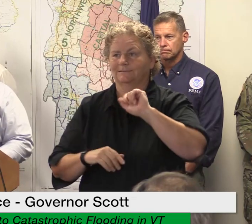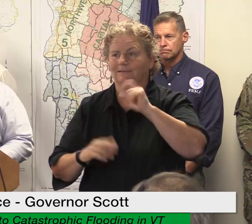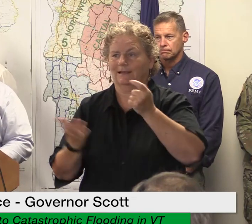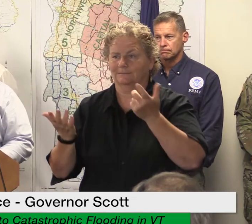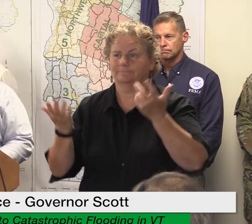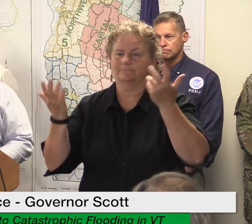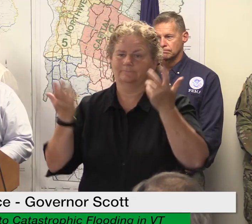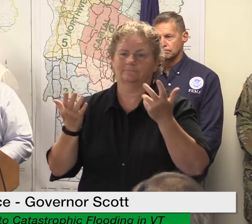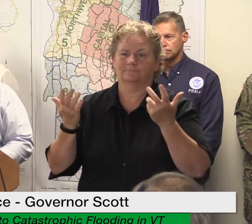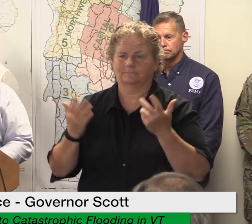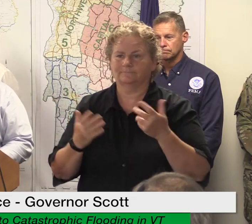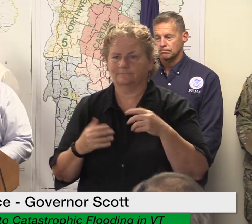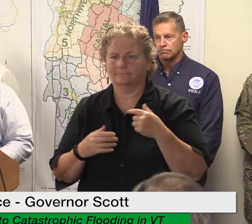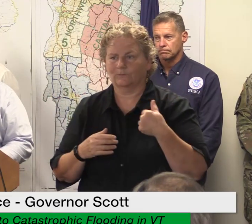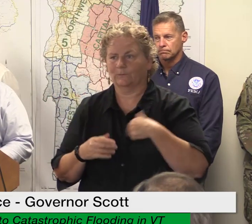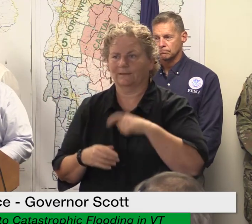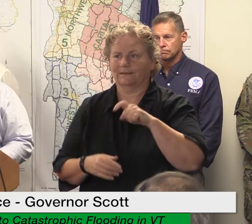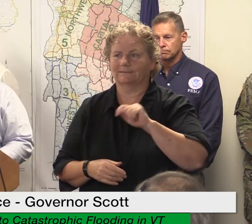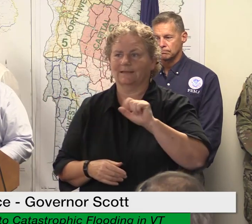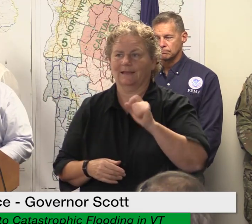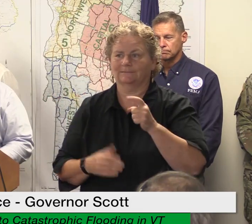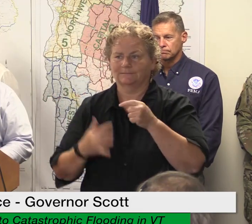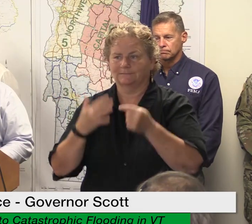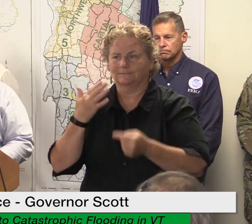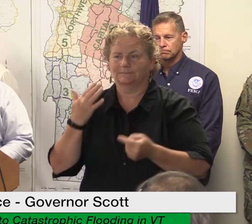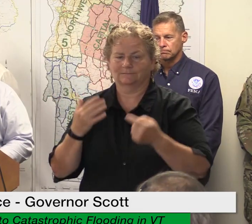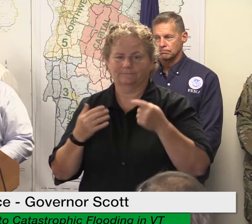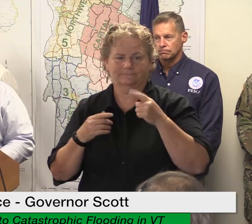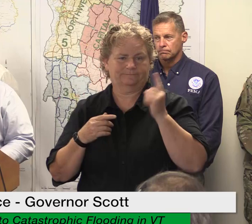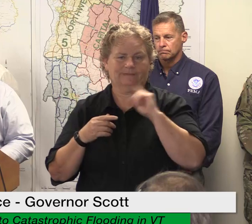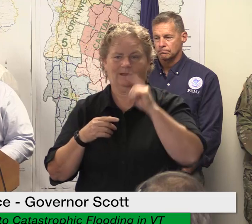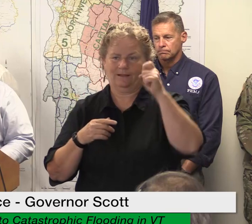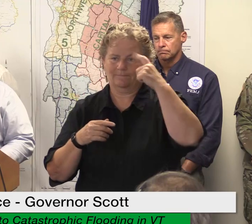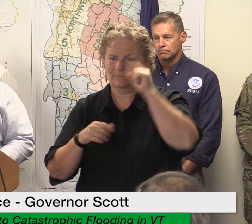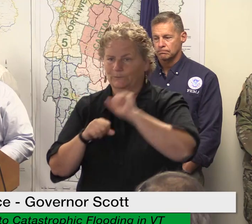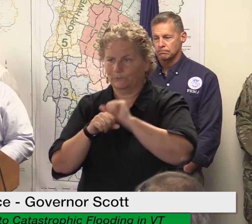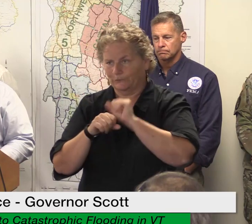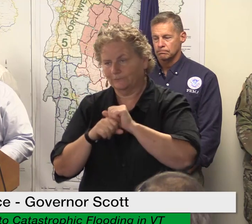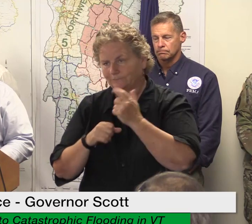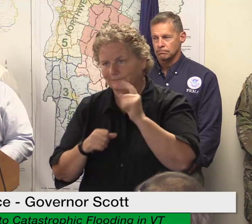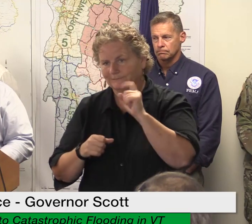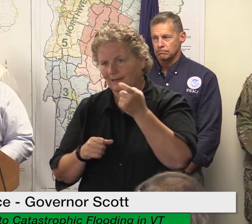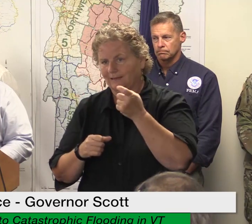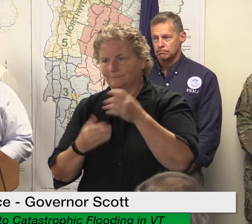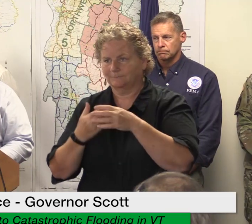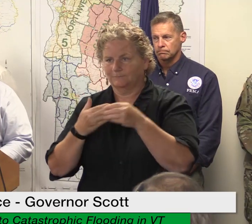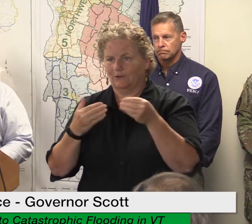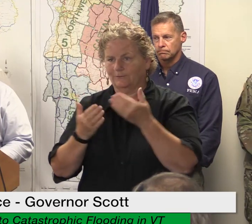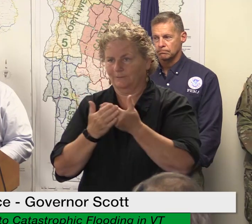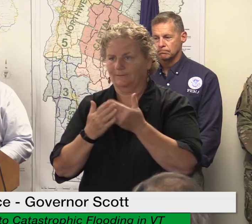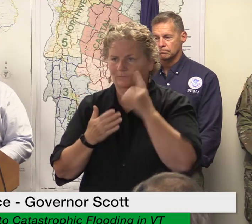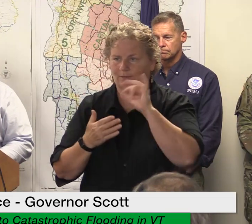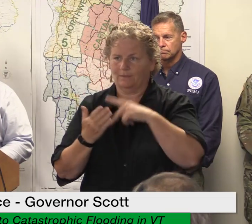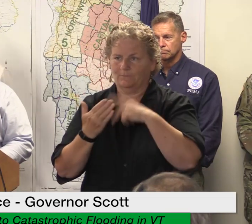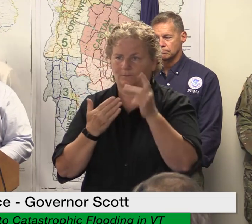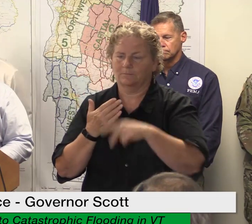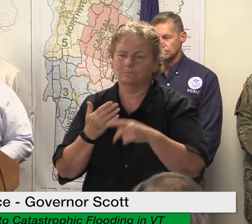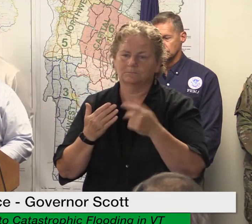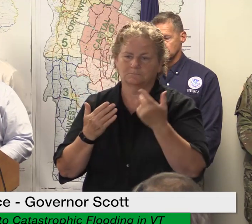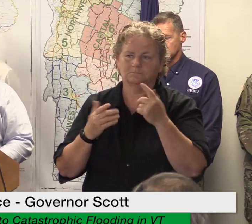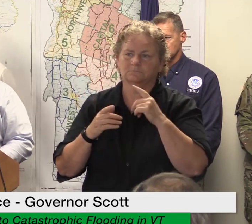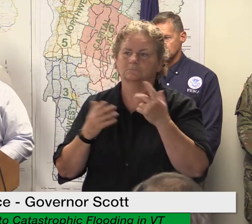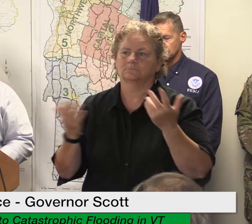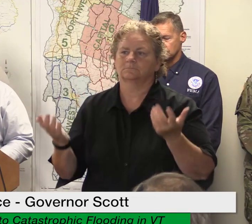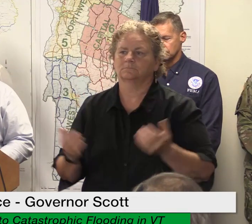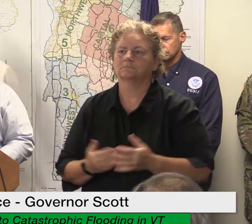the swath of government services that we provide to vermonters but i also acknowledge that there's a time for those in need to get a little breathing room